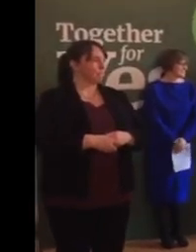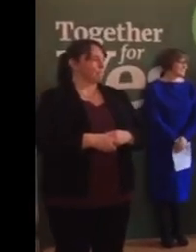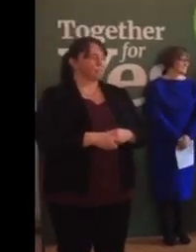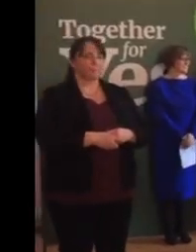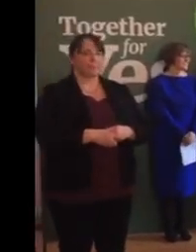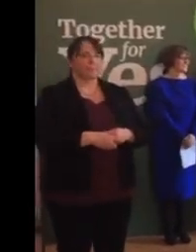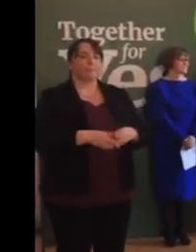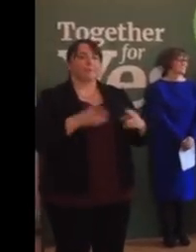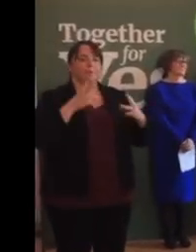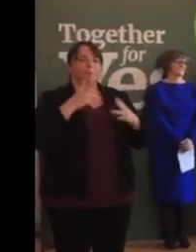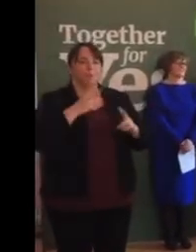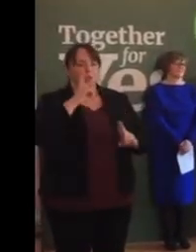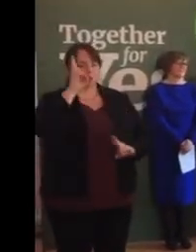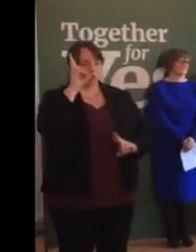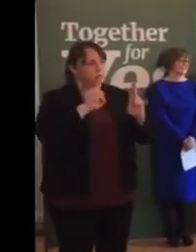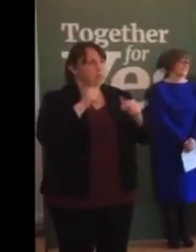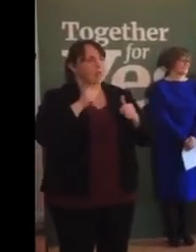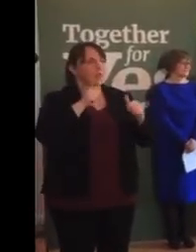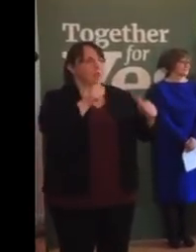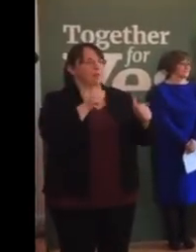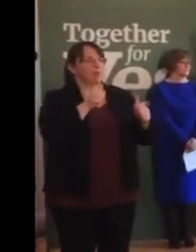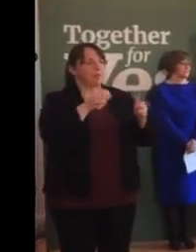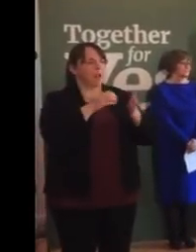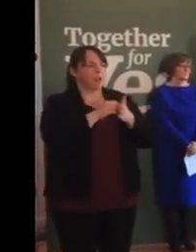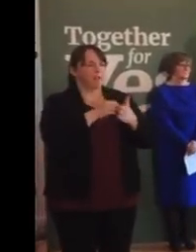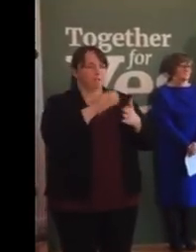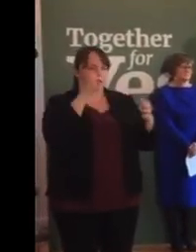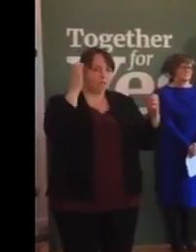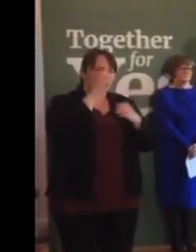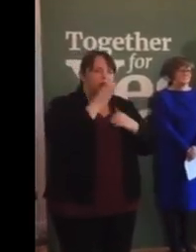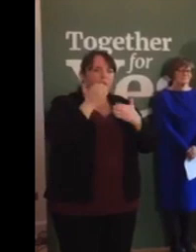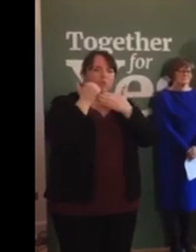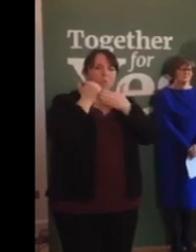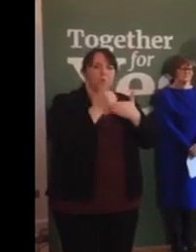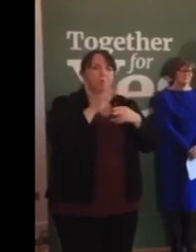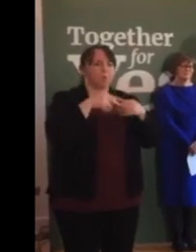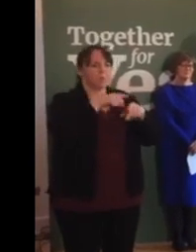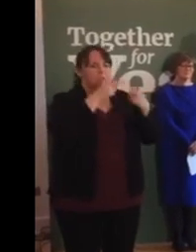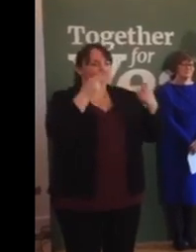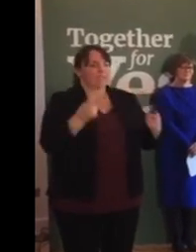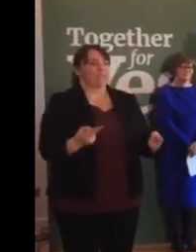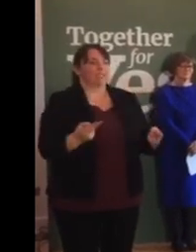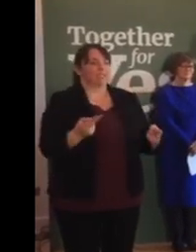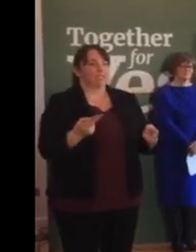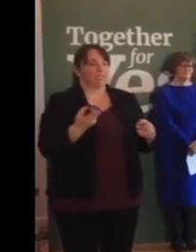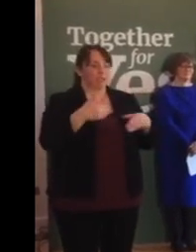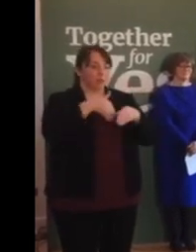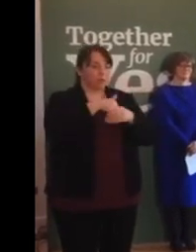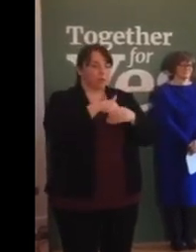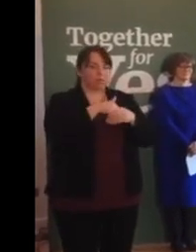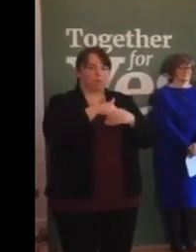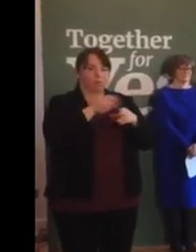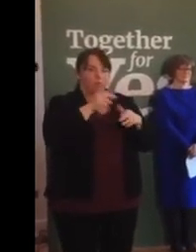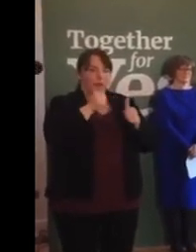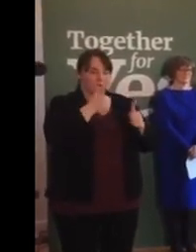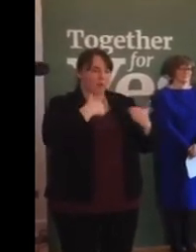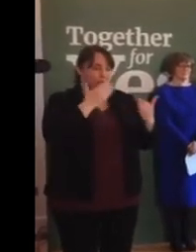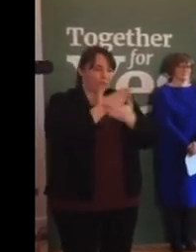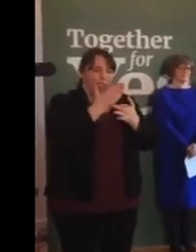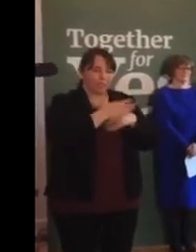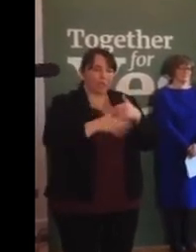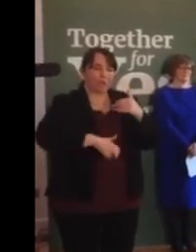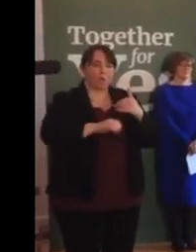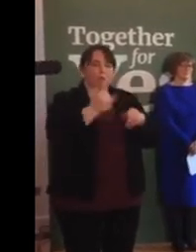Women should be able to have the care and the support they need, including access to abortion